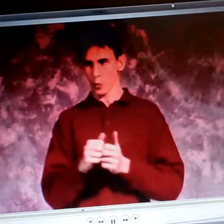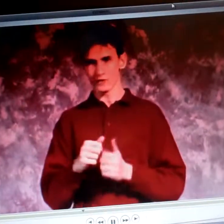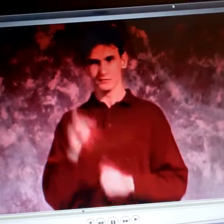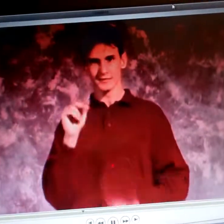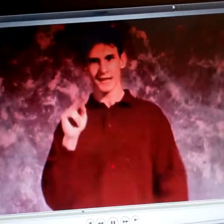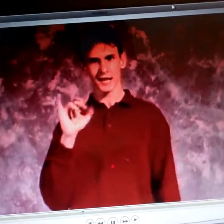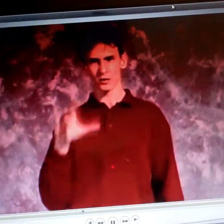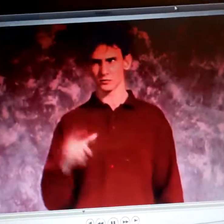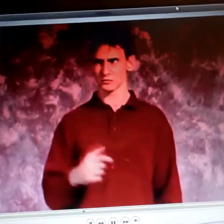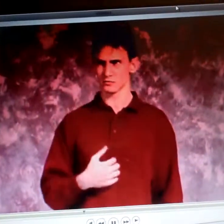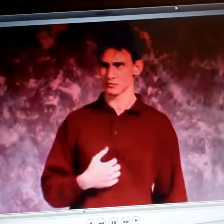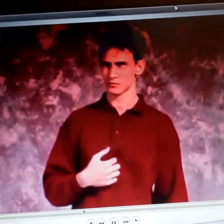And he'll show up a little later.